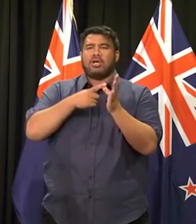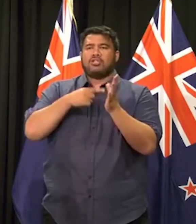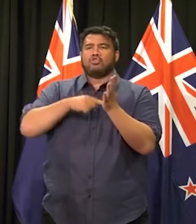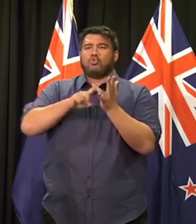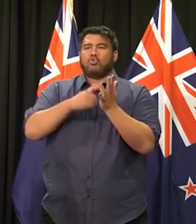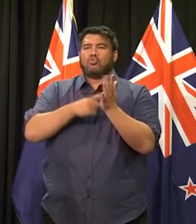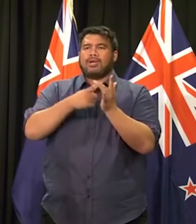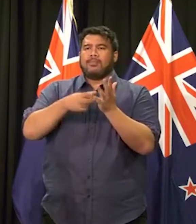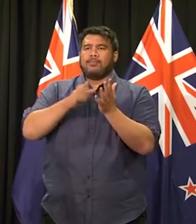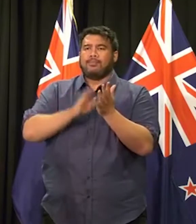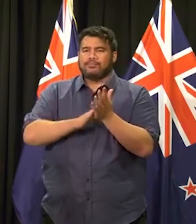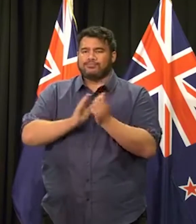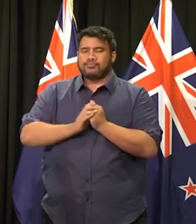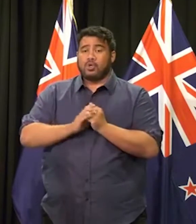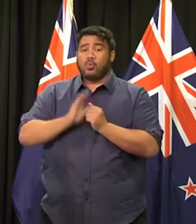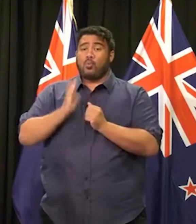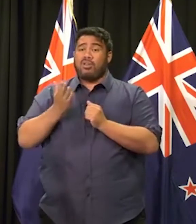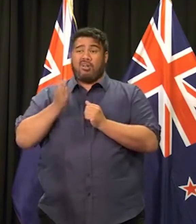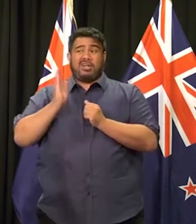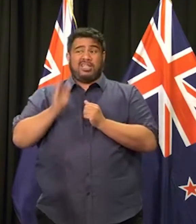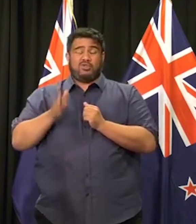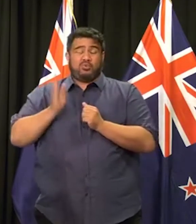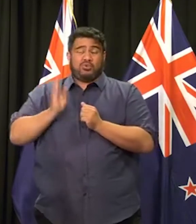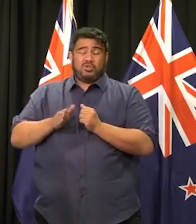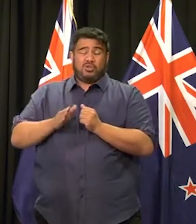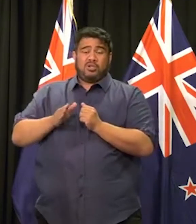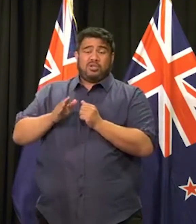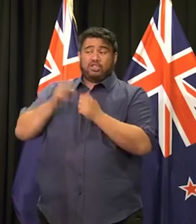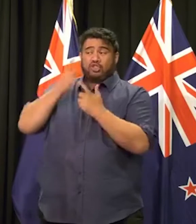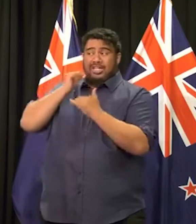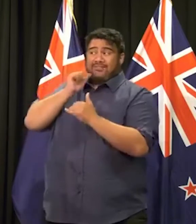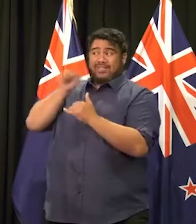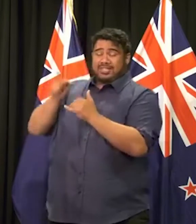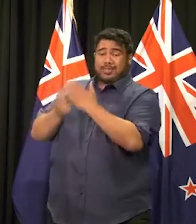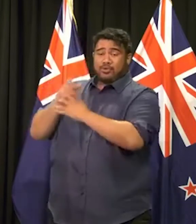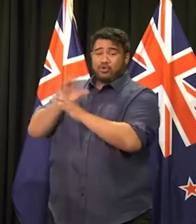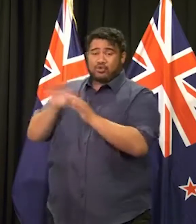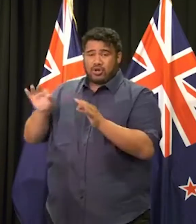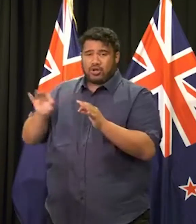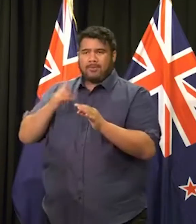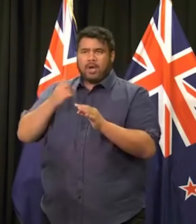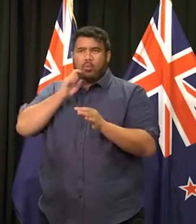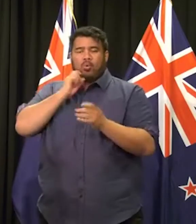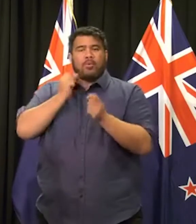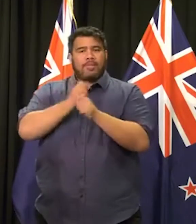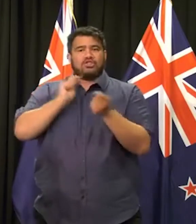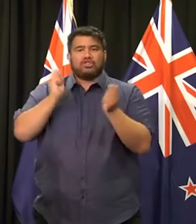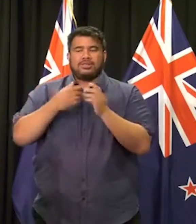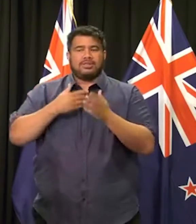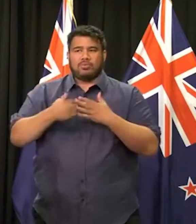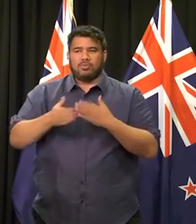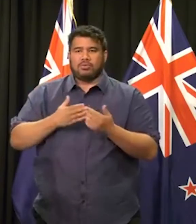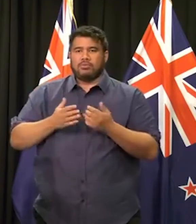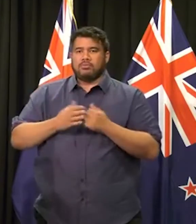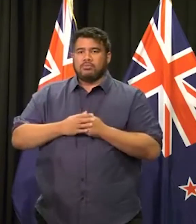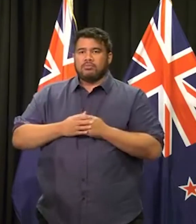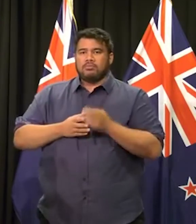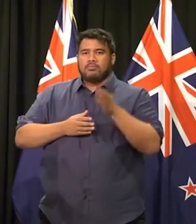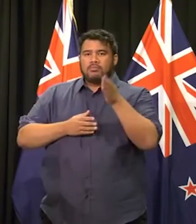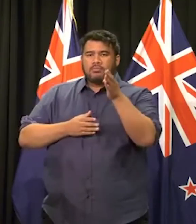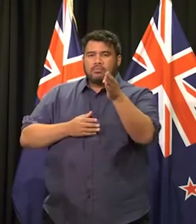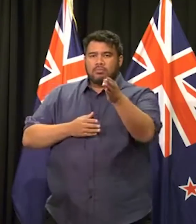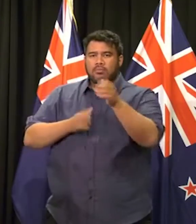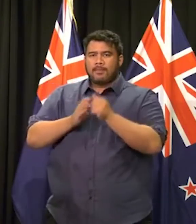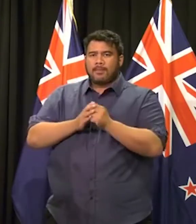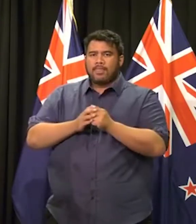uh, again, we are still looking, uh, to move as quickly as we can, regardless. There's a person called, um, who was, who was